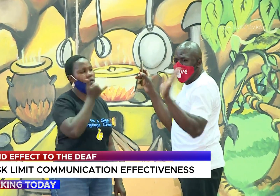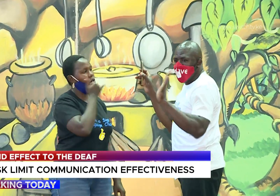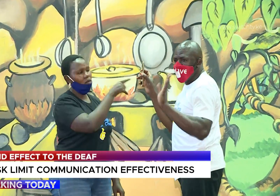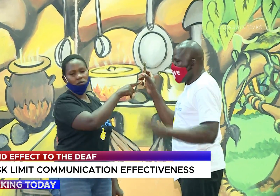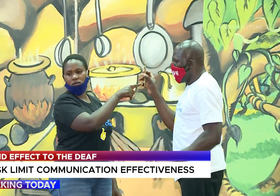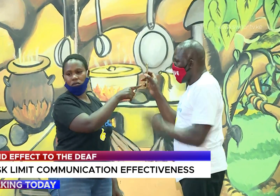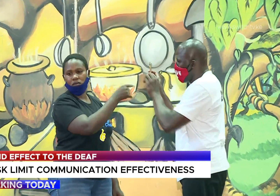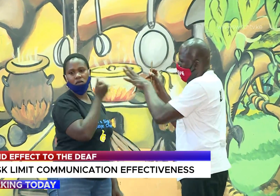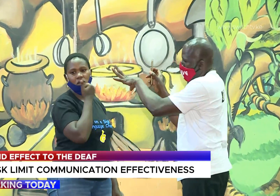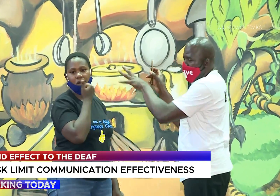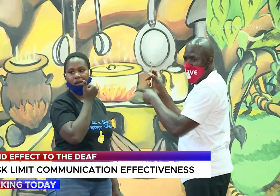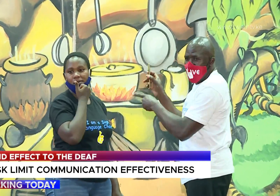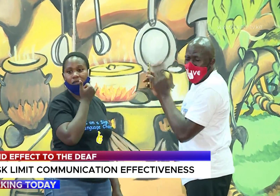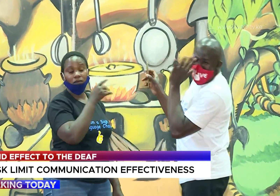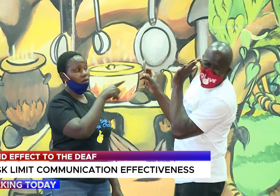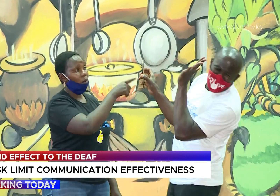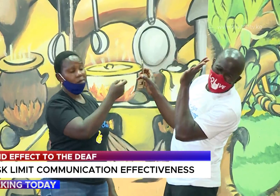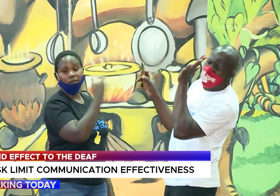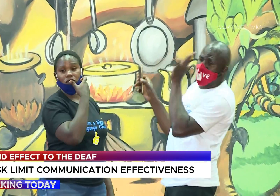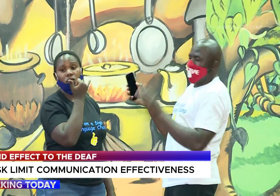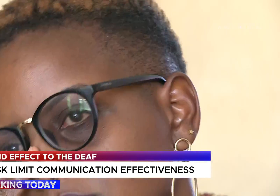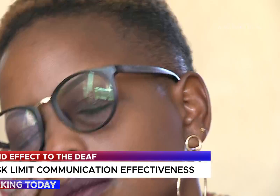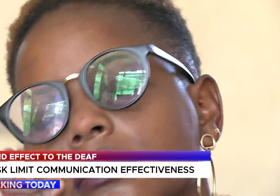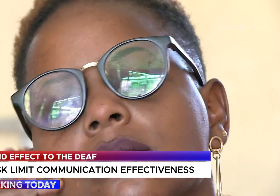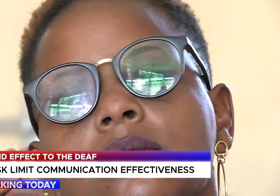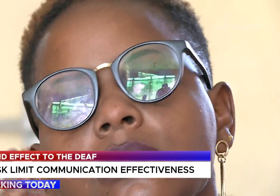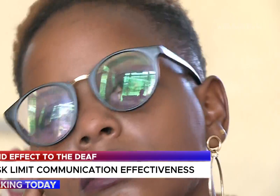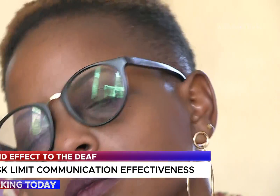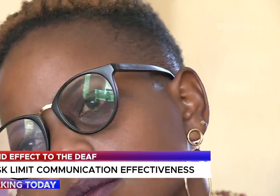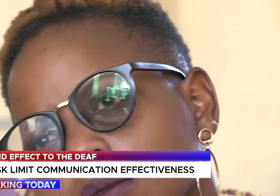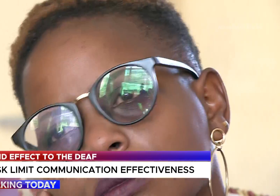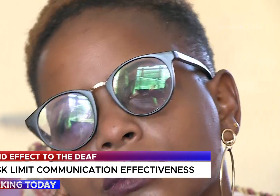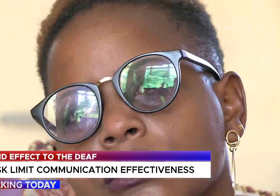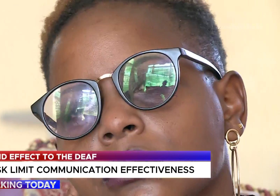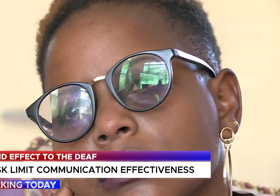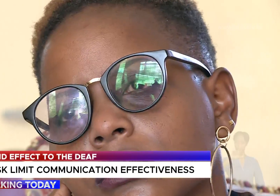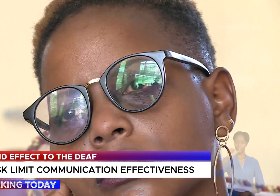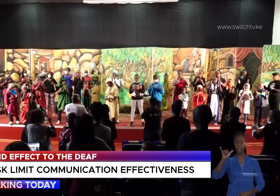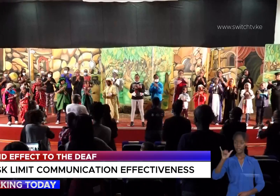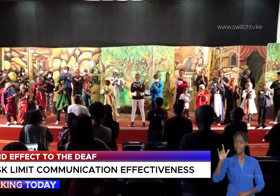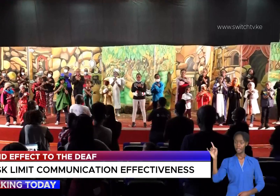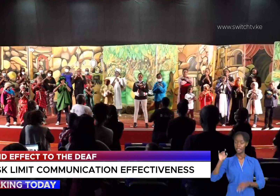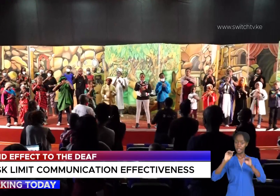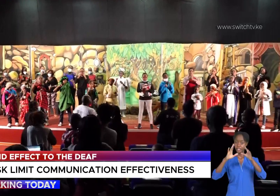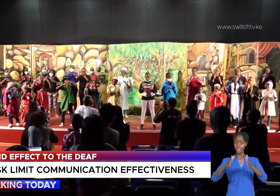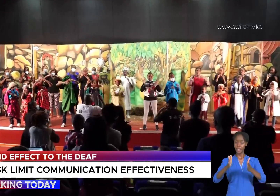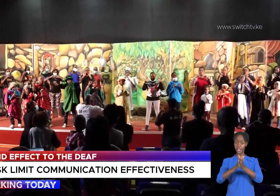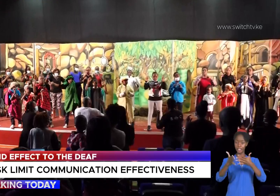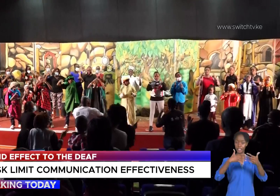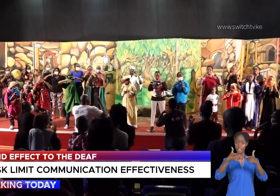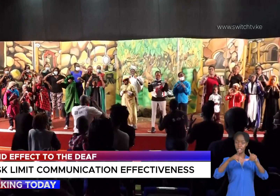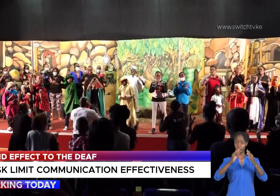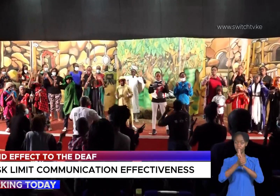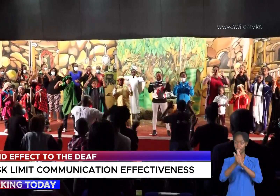you don't show shine the light on their face emily wambui muraguri is a teacher and a sign language